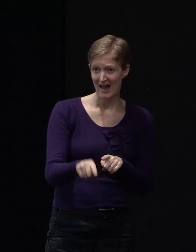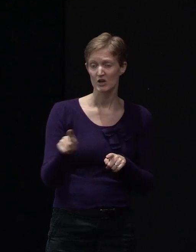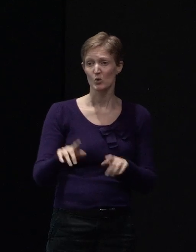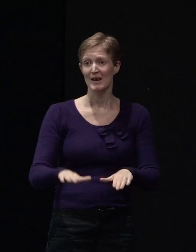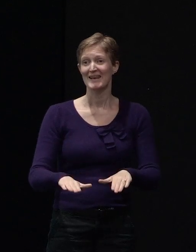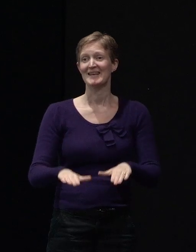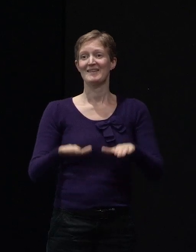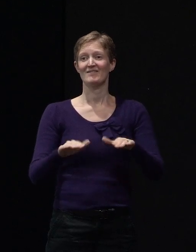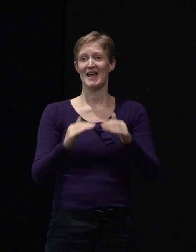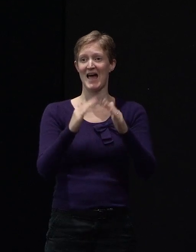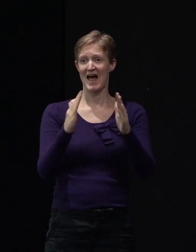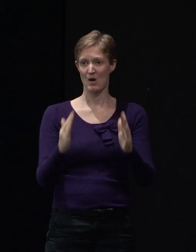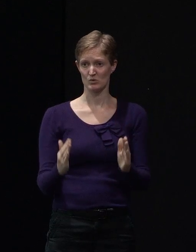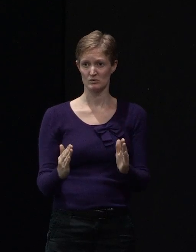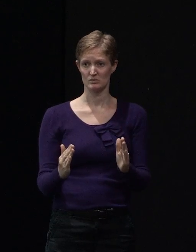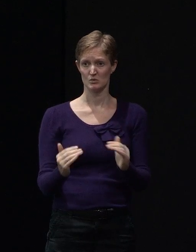using existing user rights?